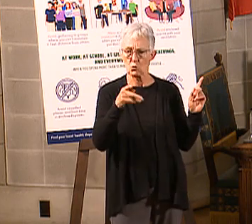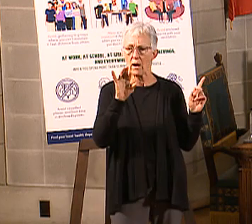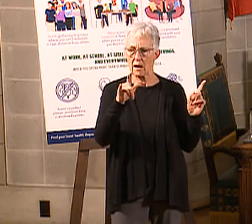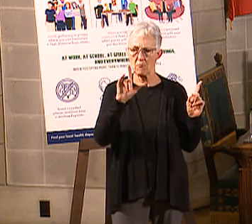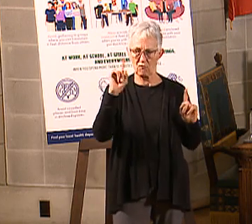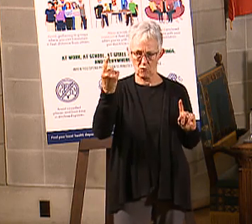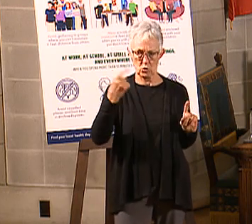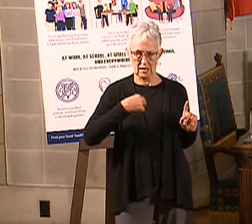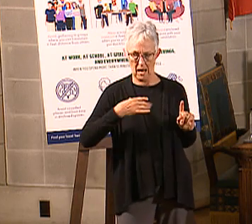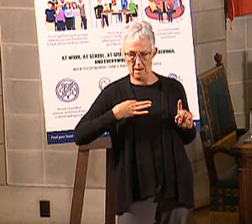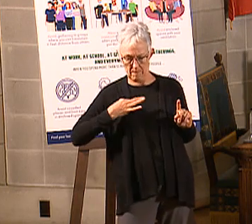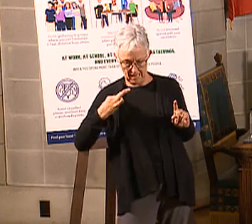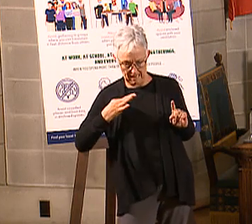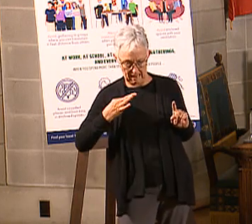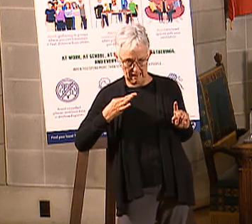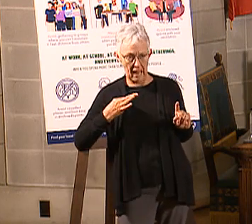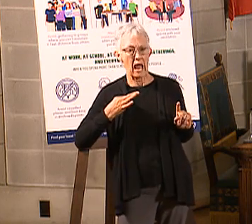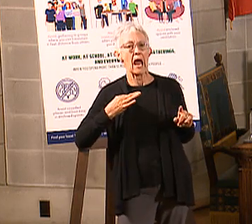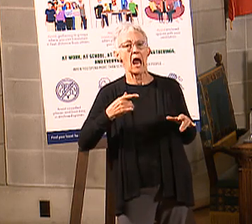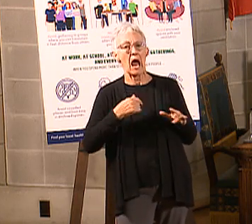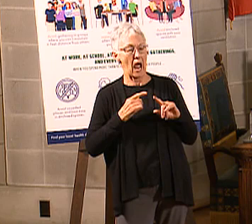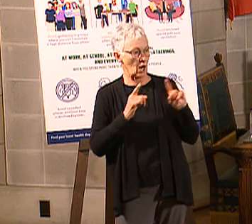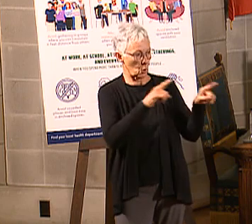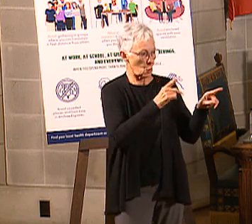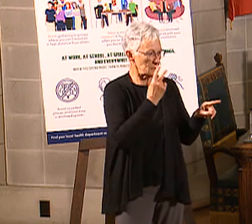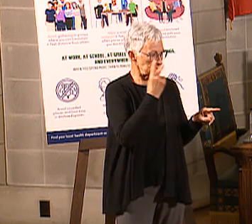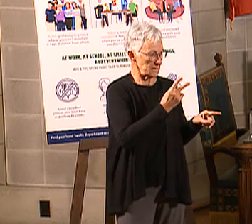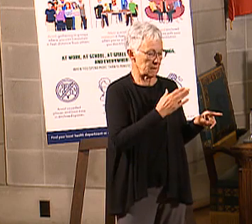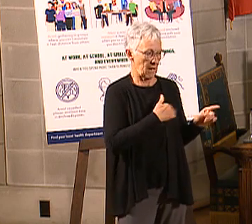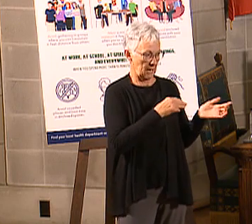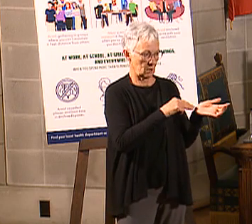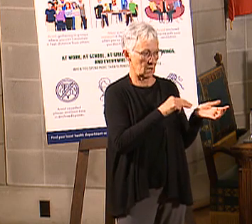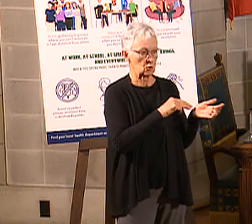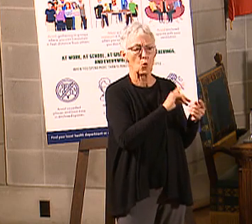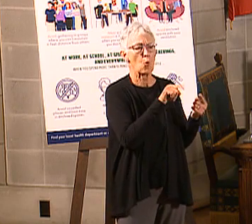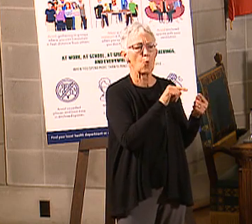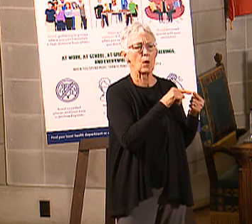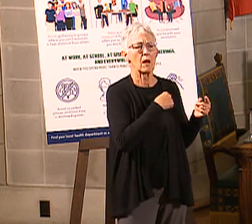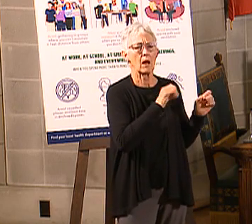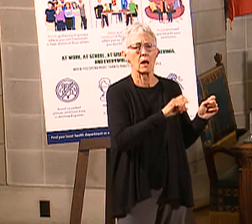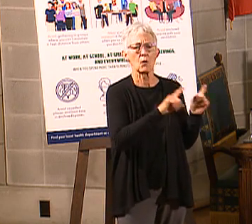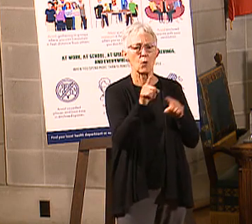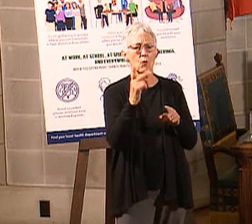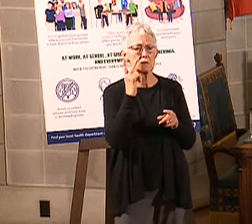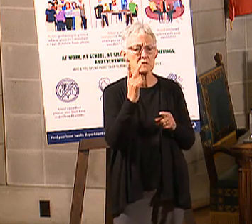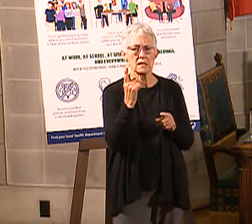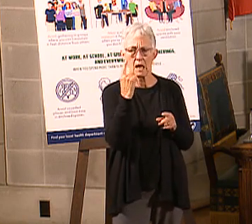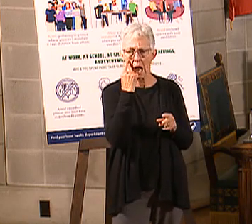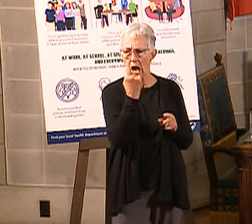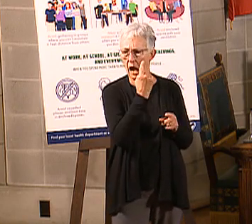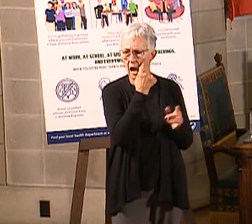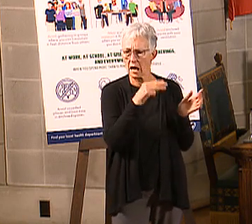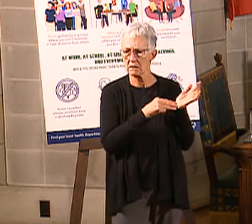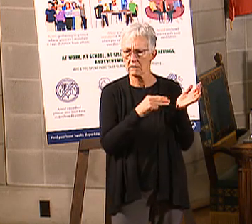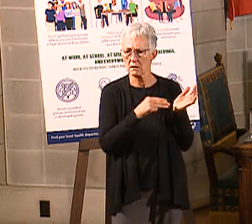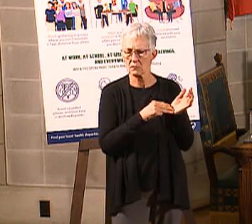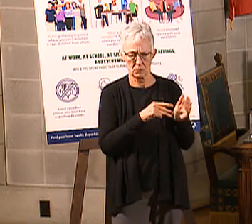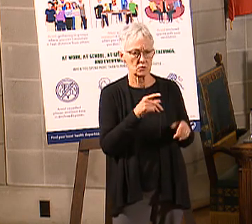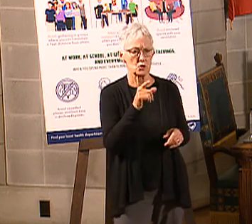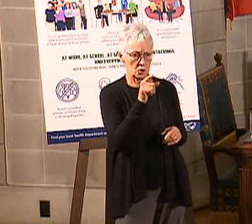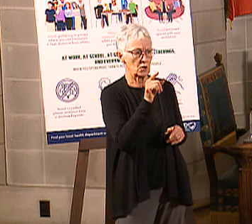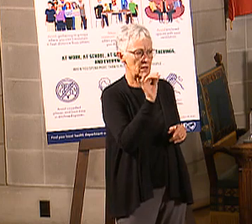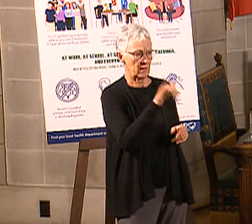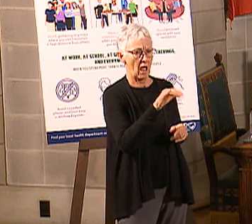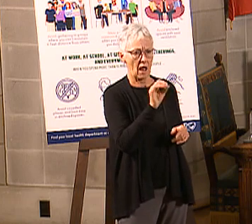vision or anything else. I've gone to see my health care provider. When do I get to go see the eye doctor? You would be able to qualify as of that